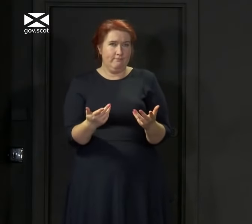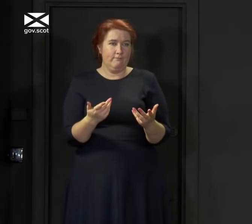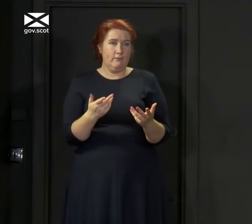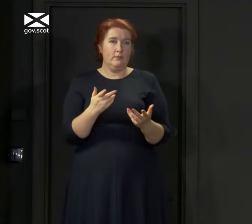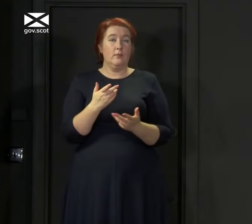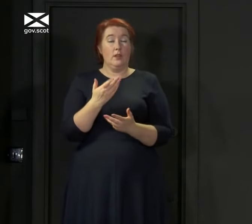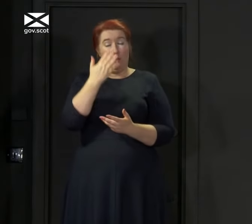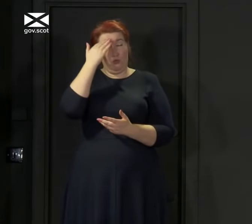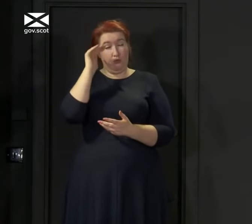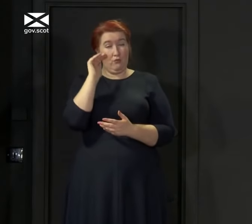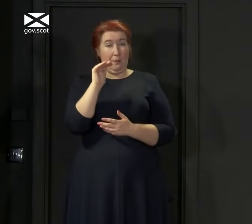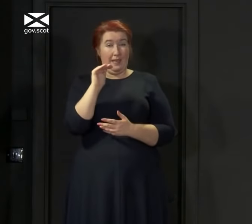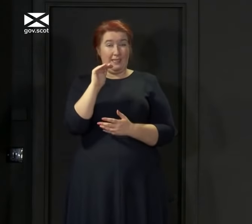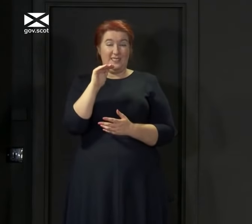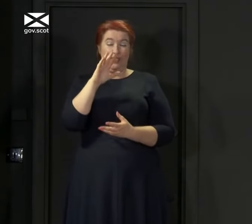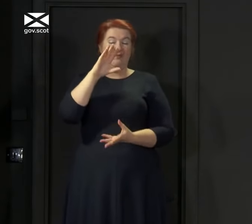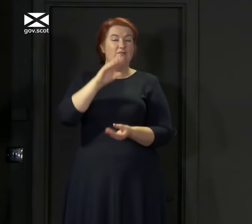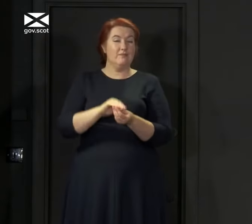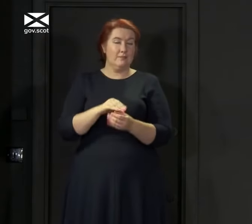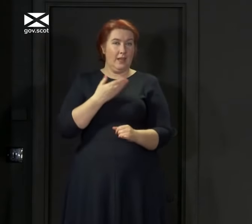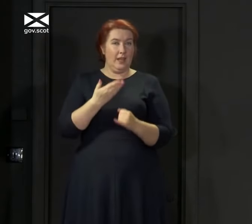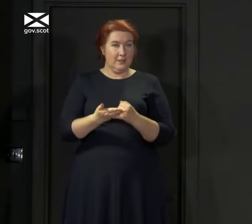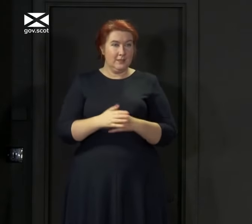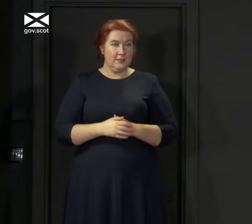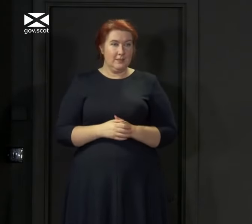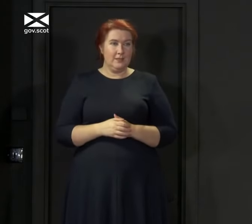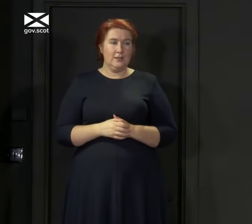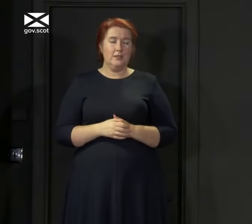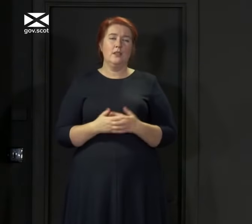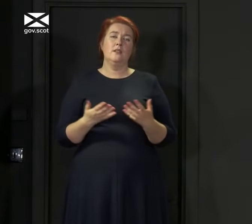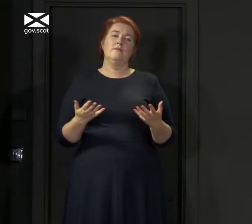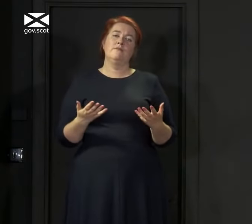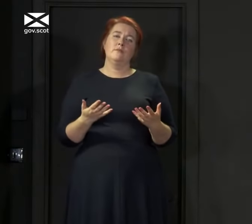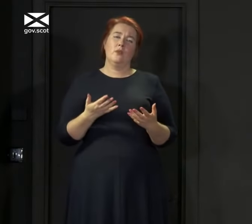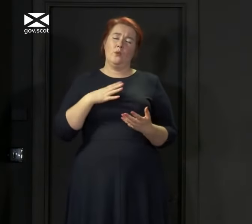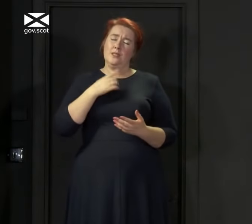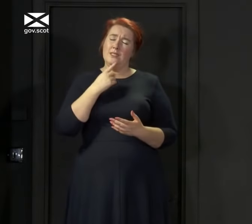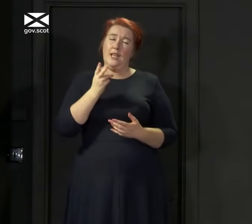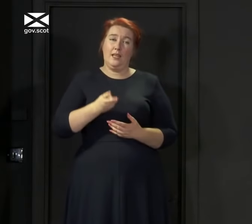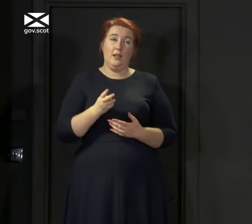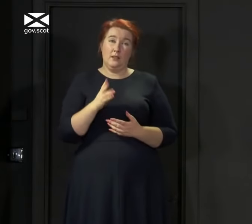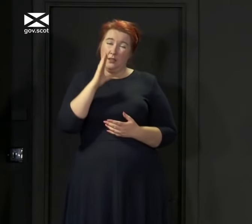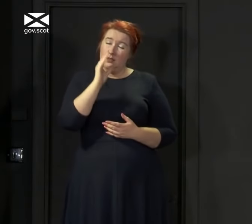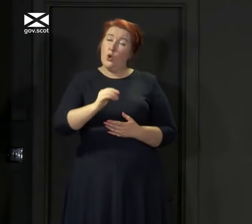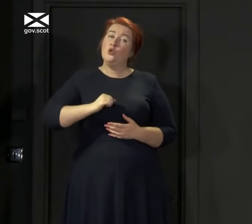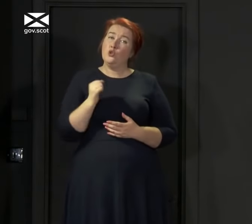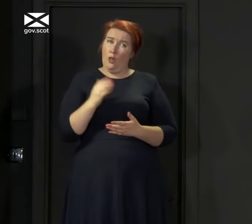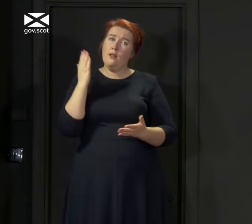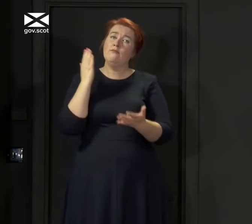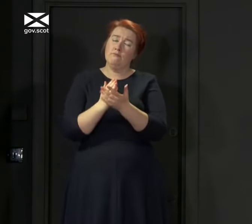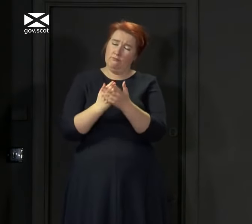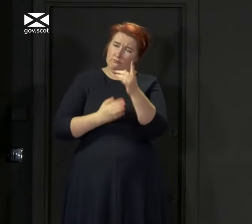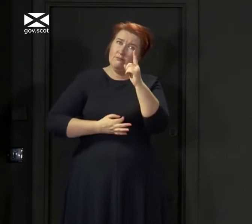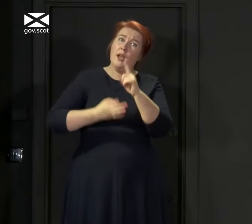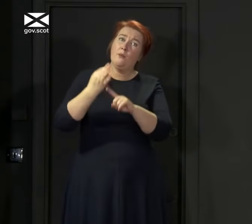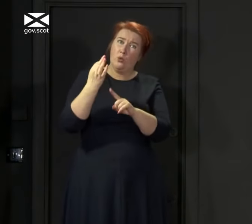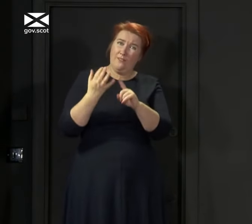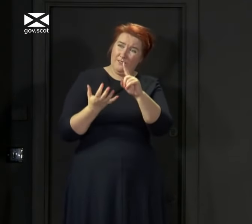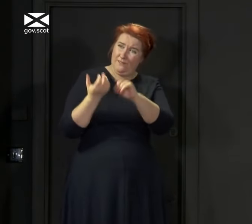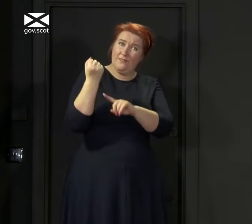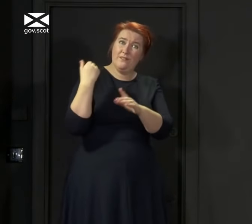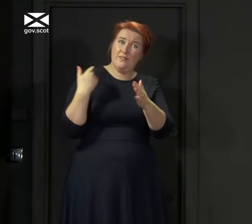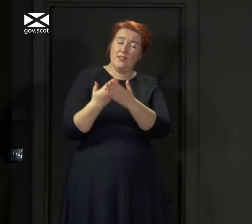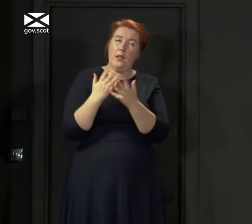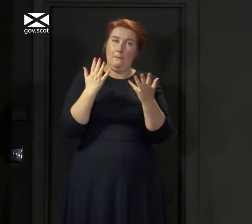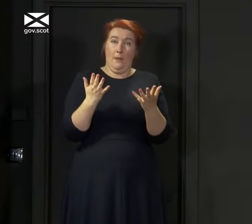to remind you, I suppose to end by saying again that we have made so much progress, but we are surrounded right